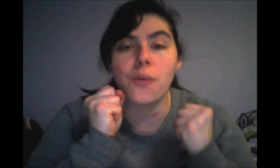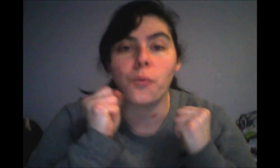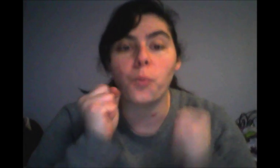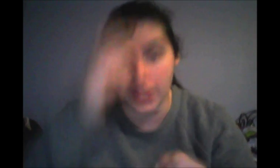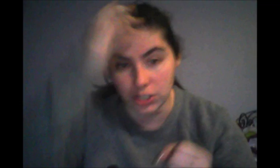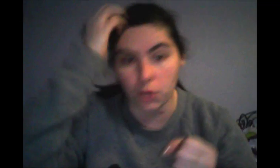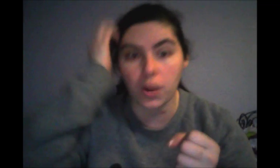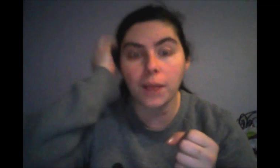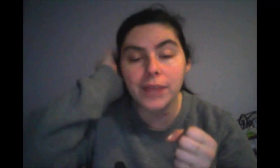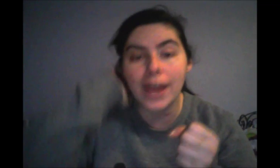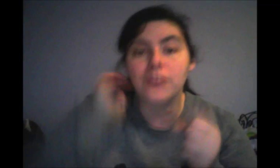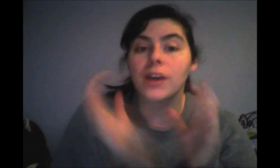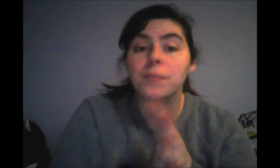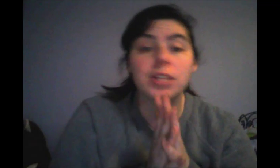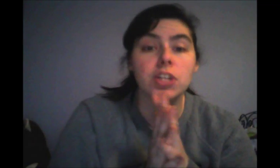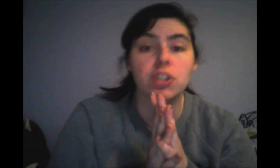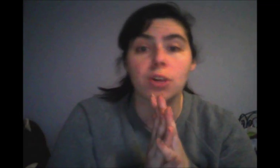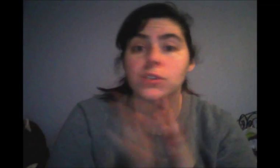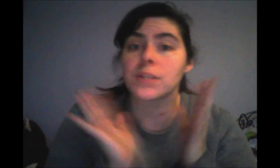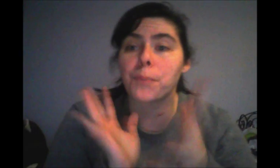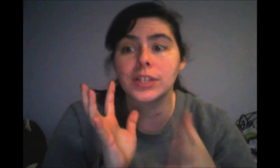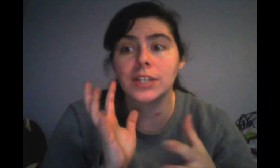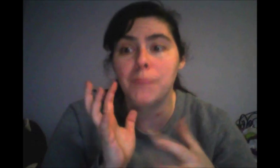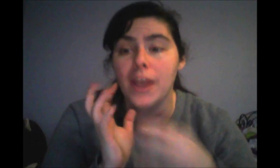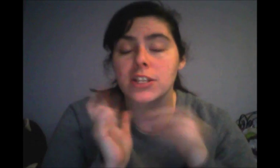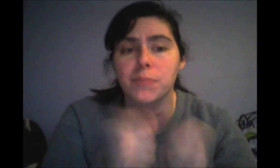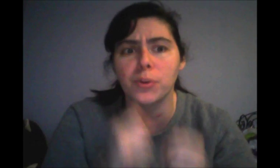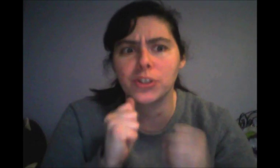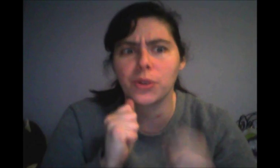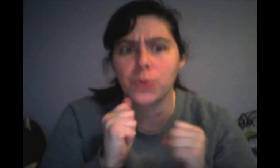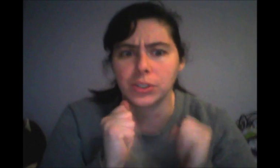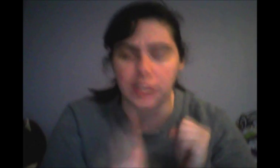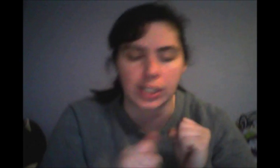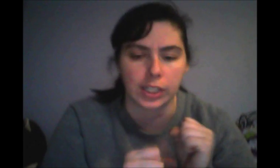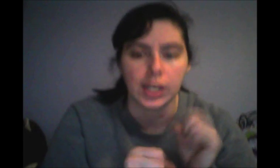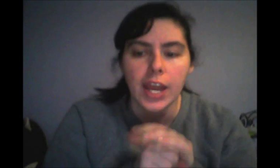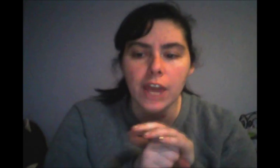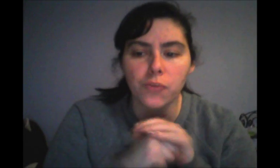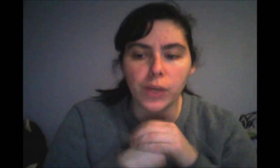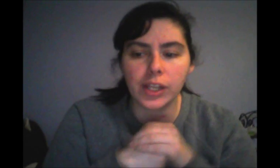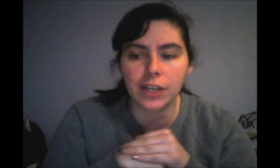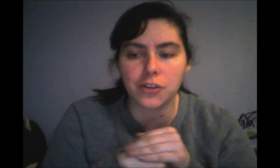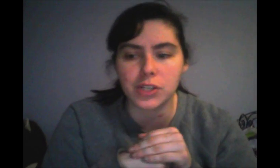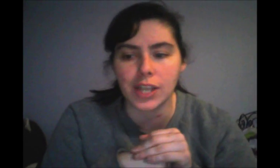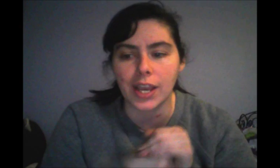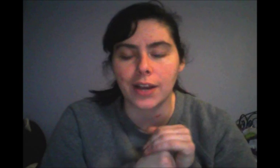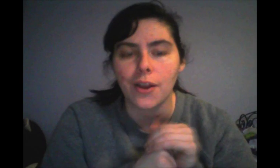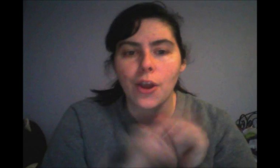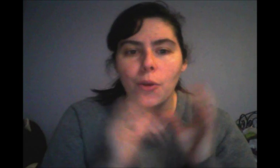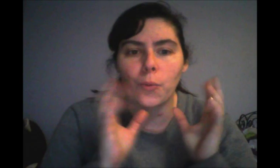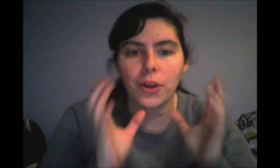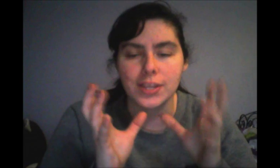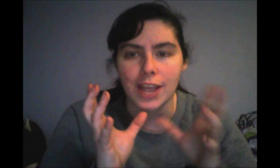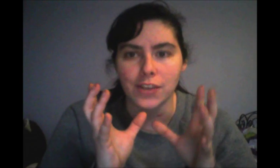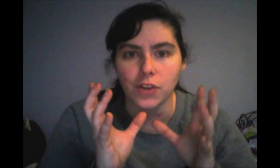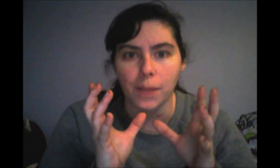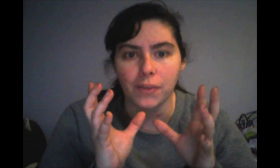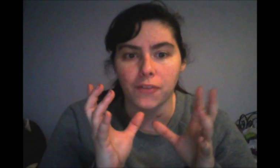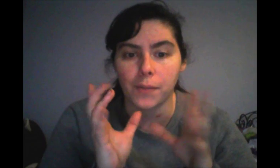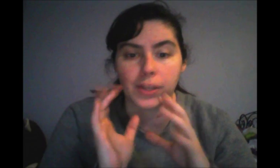wait. So, come down, come to these shows, support these bands, support your local scene, and really understand where these guys are coming from. It's